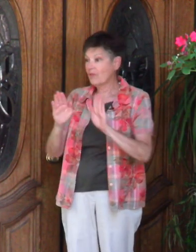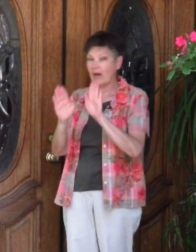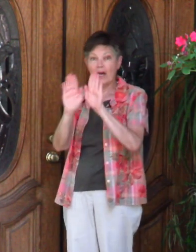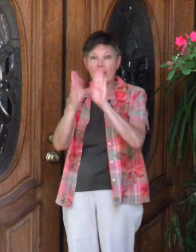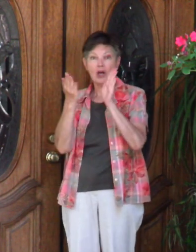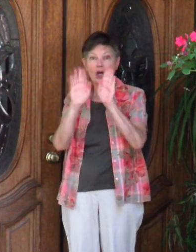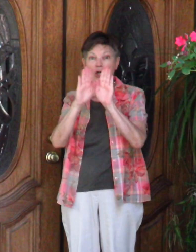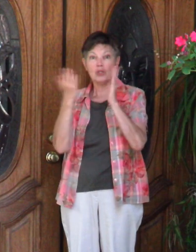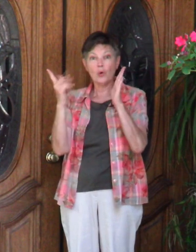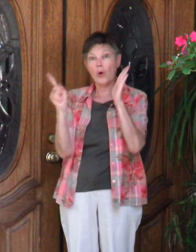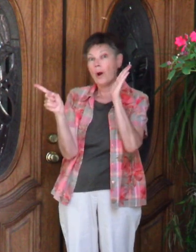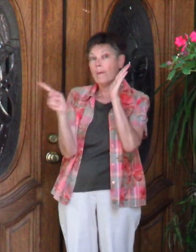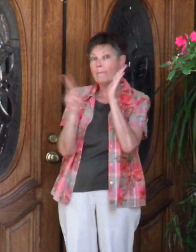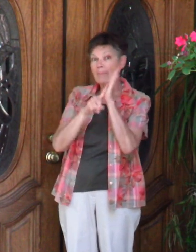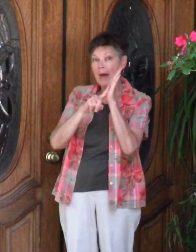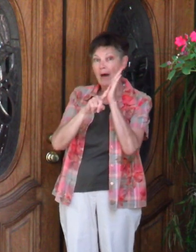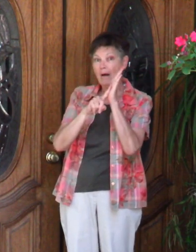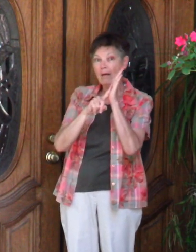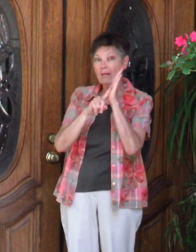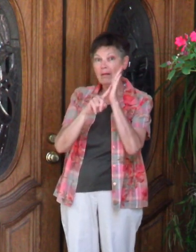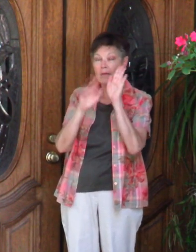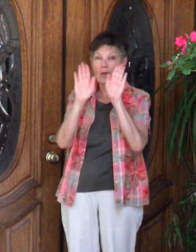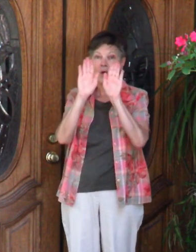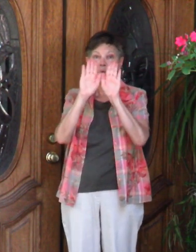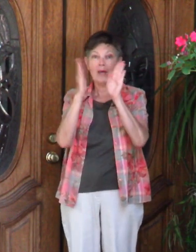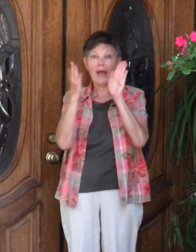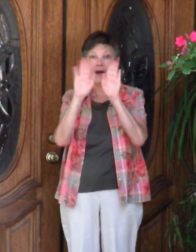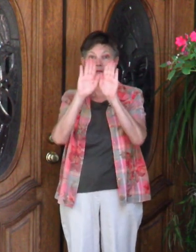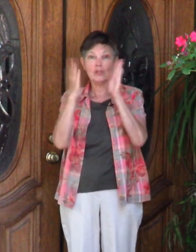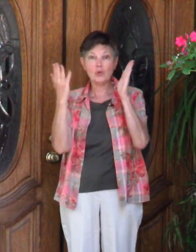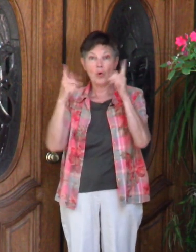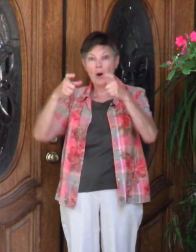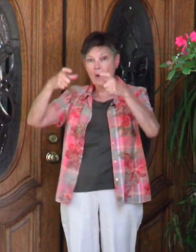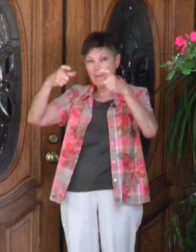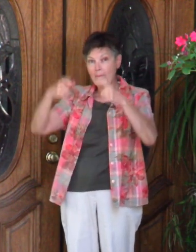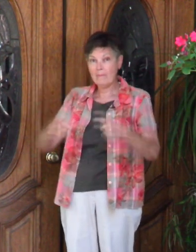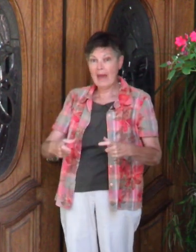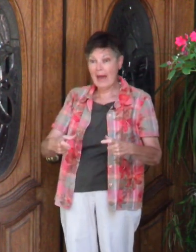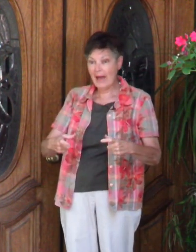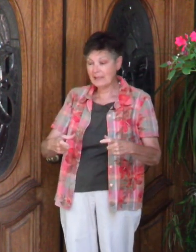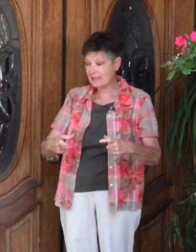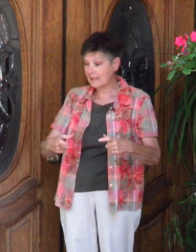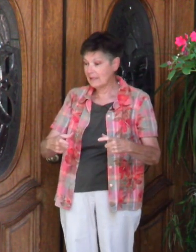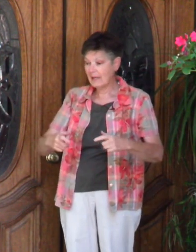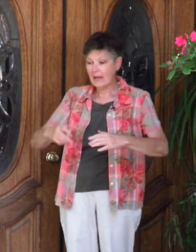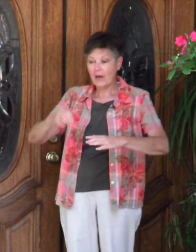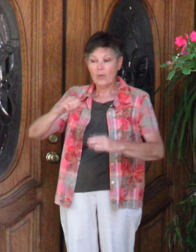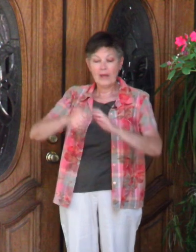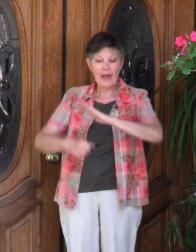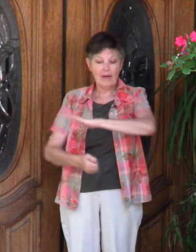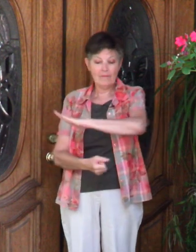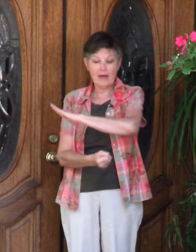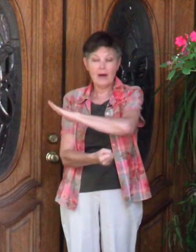the doorbell. We have the doormat. We have the